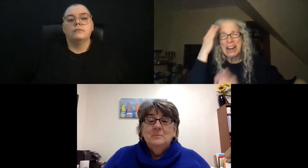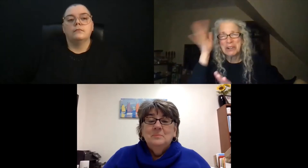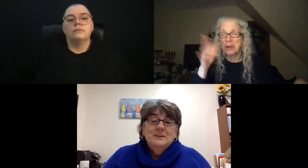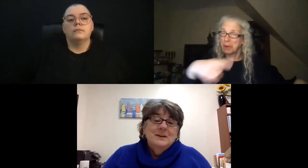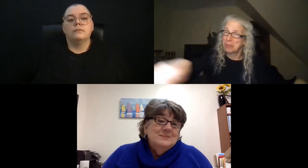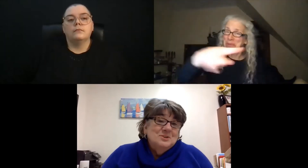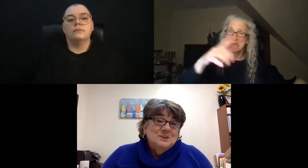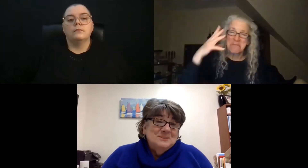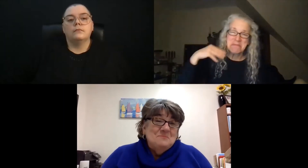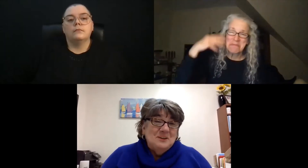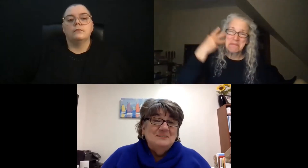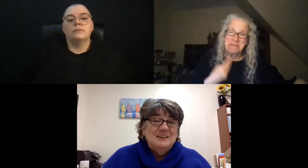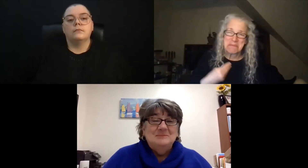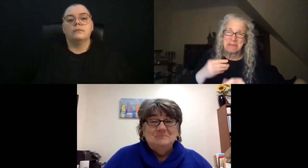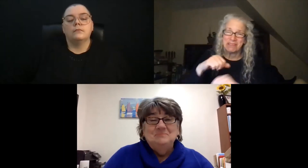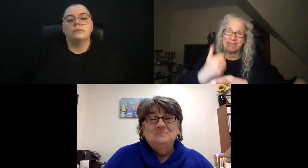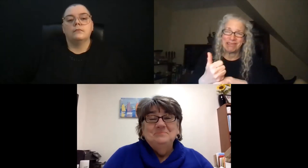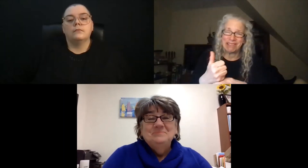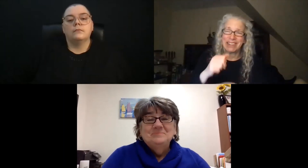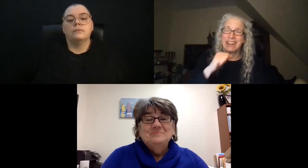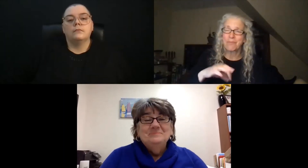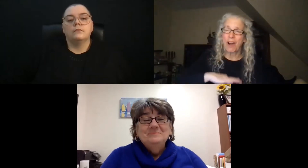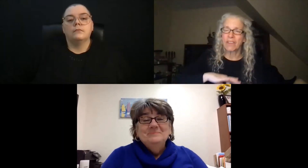But you've got to start somewhere, right?